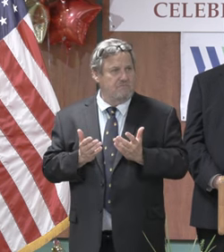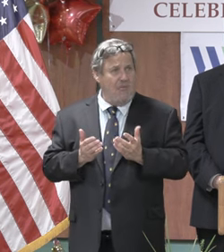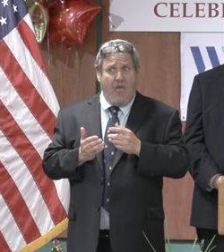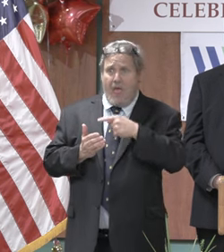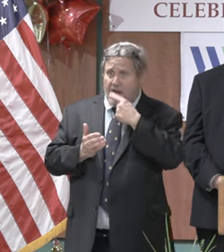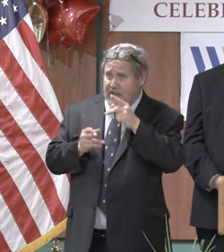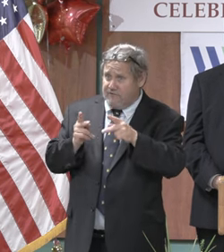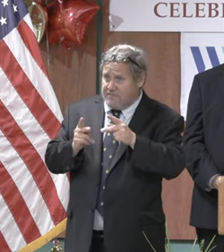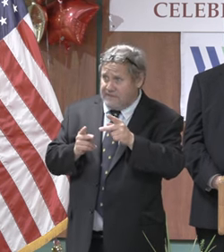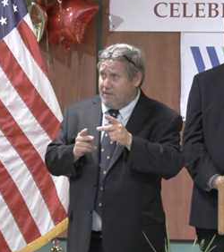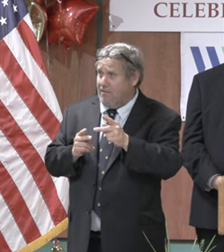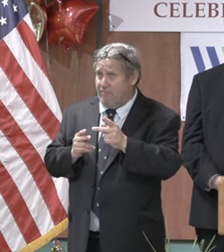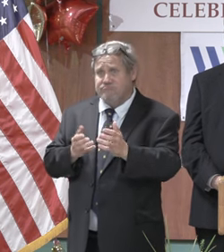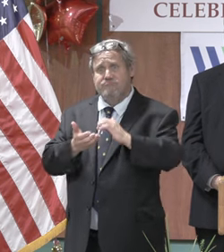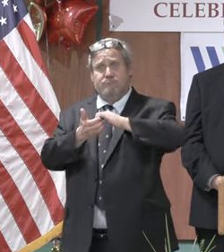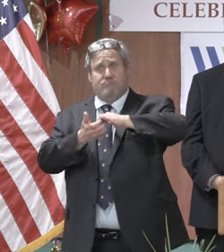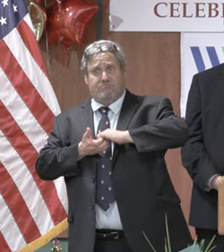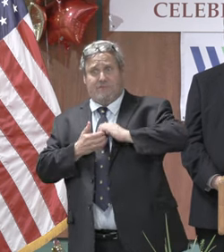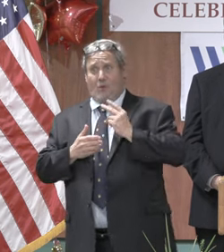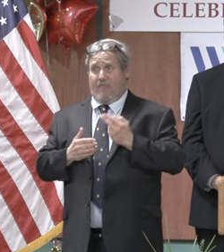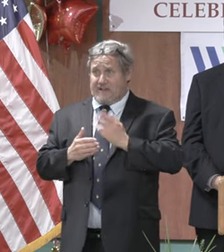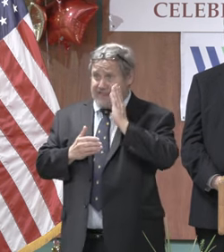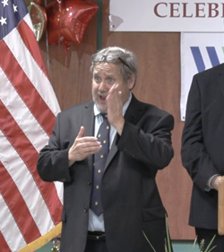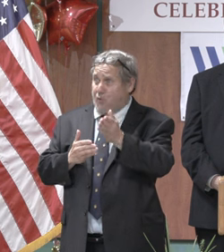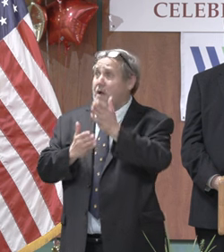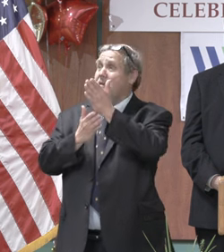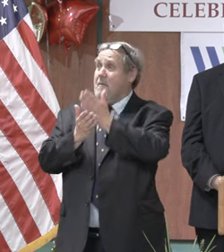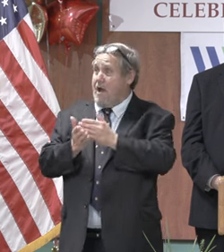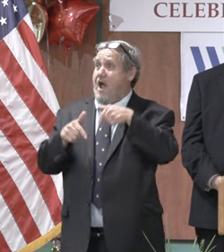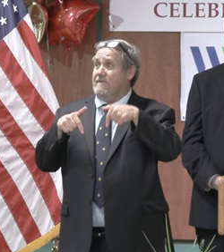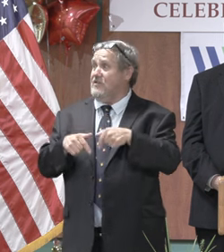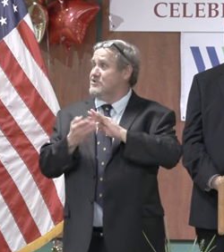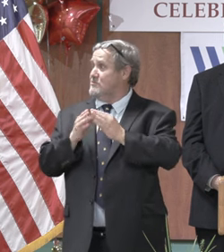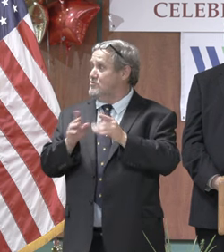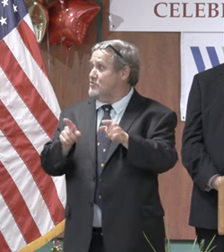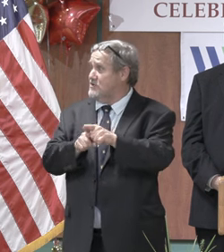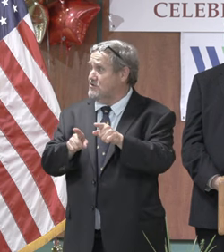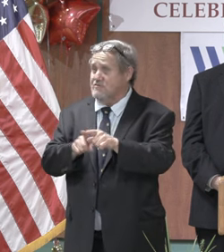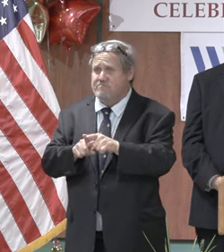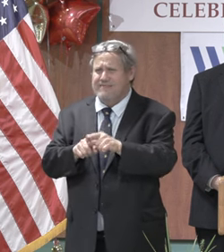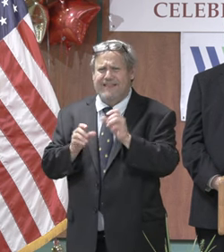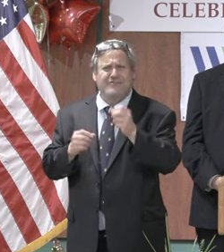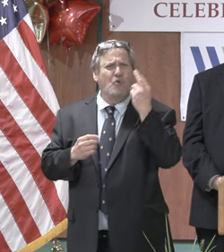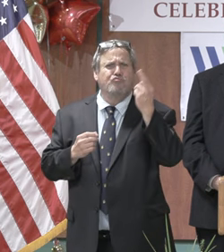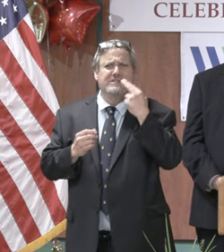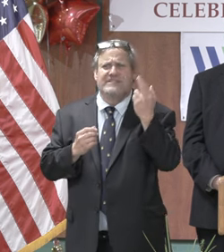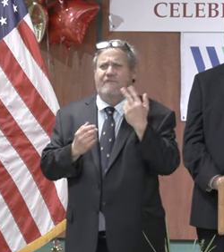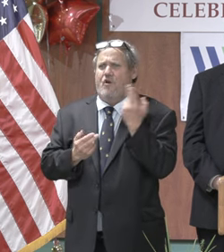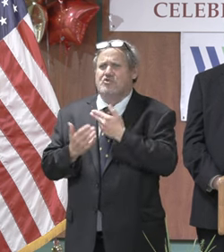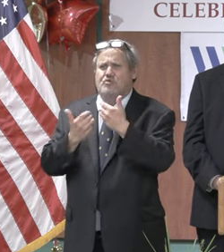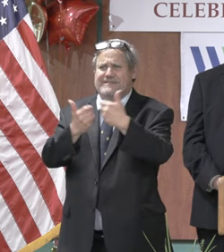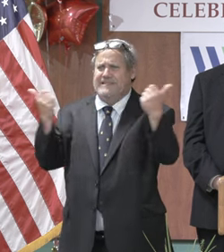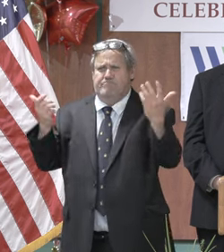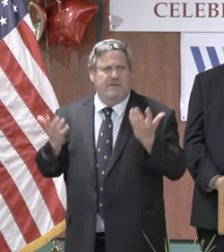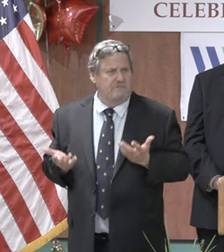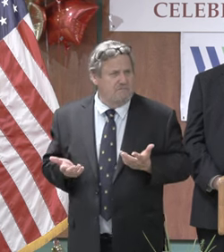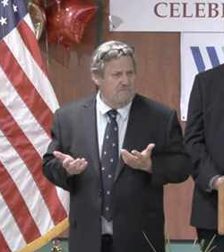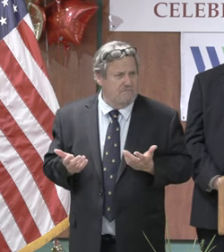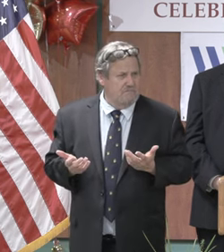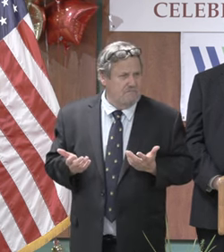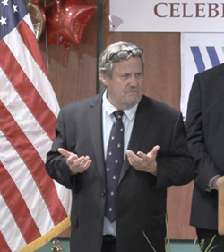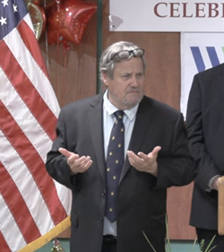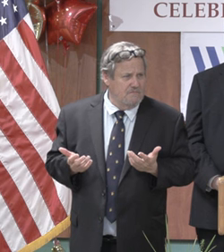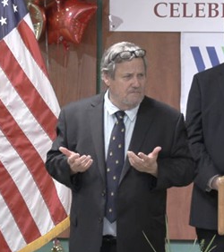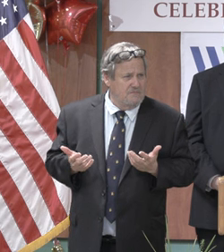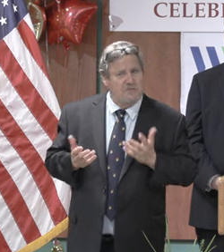you're part of one community at the water house project so we are thrilled to